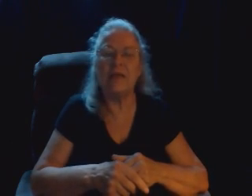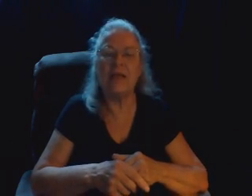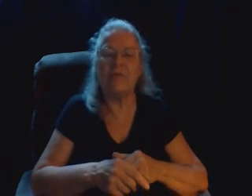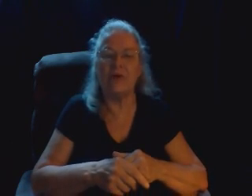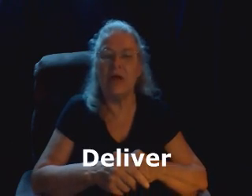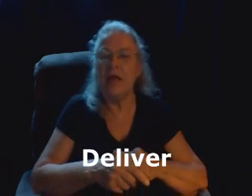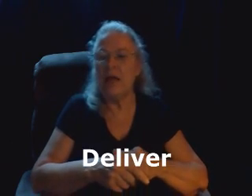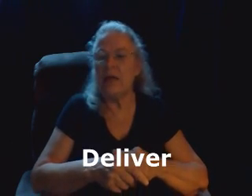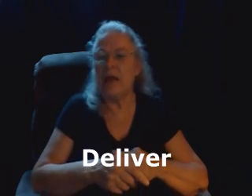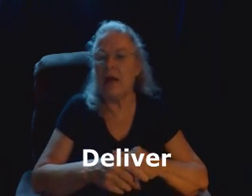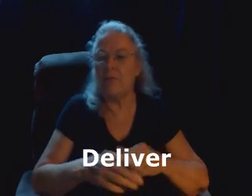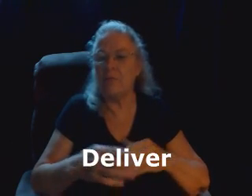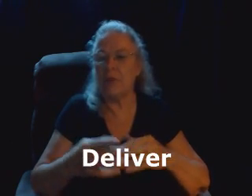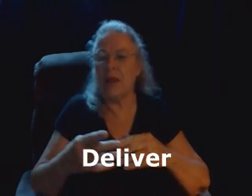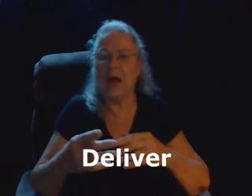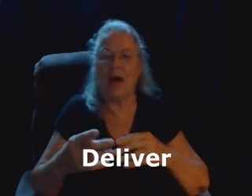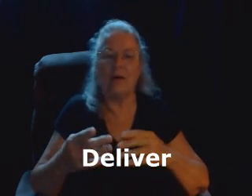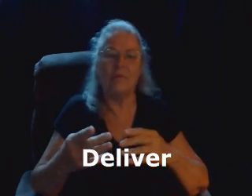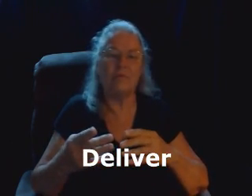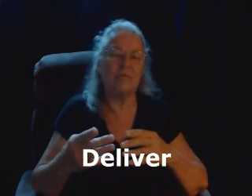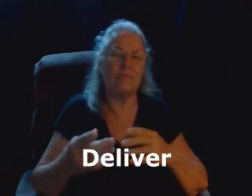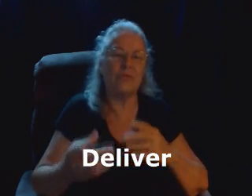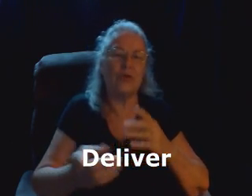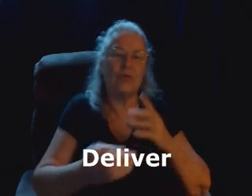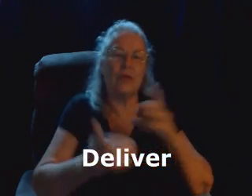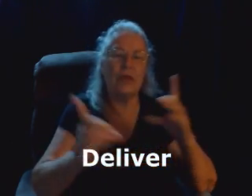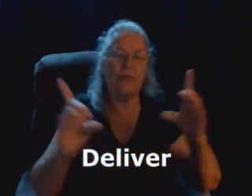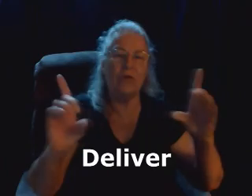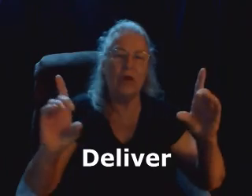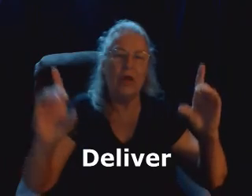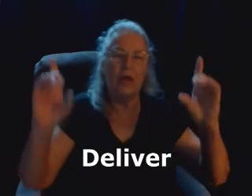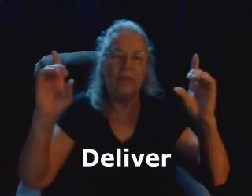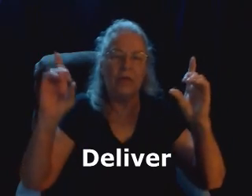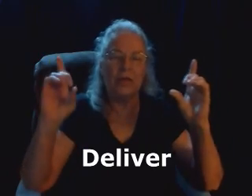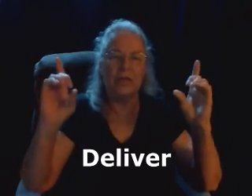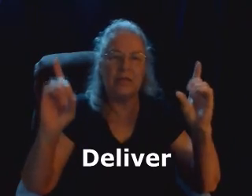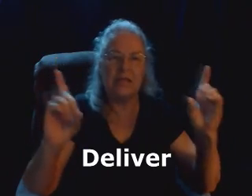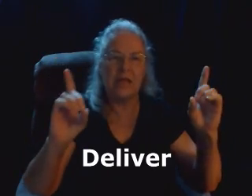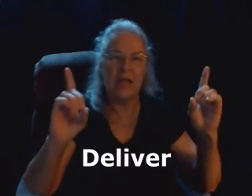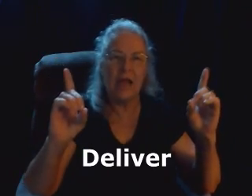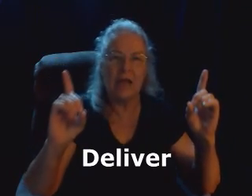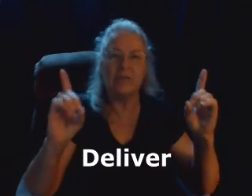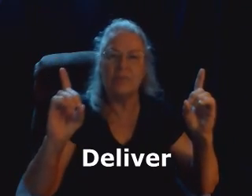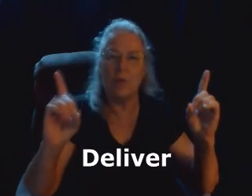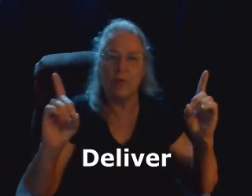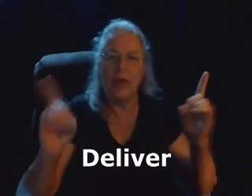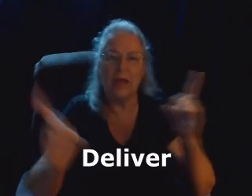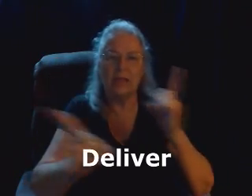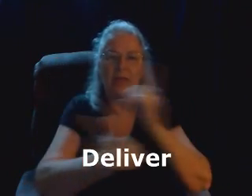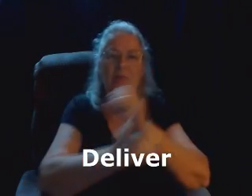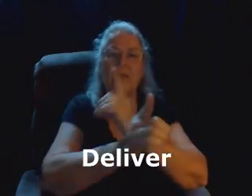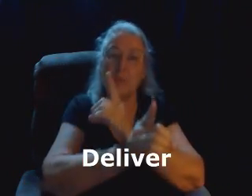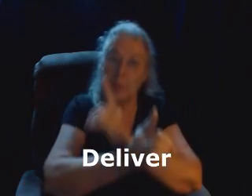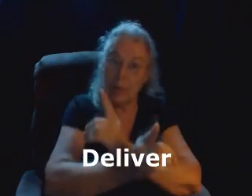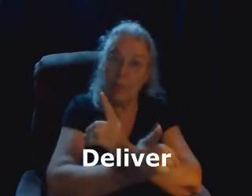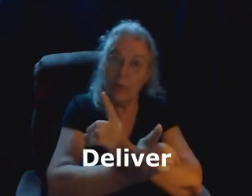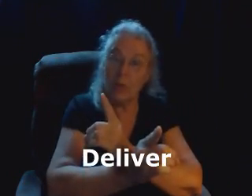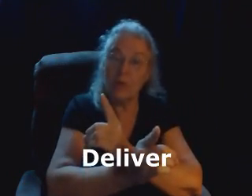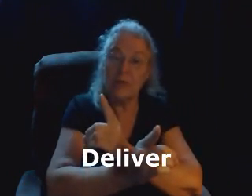Delivered. Now, to deliver the D hands, both hands in the D. Remember the word